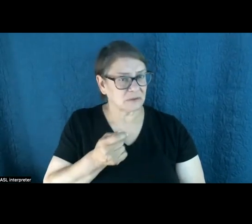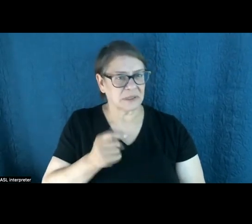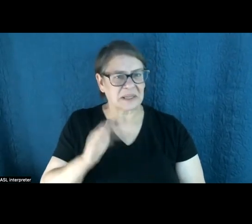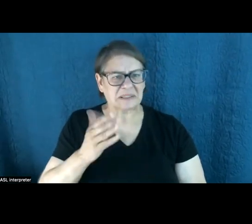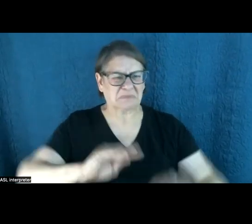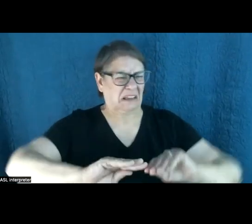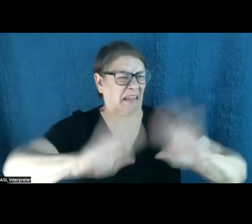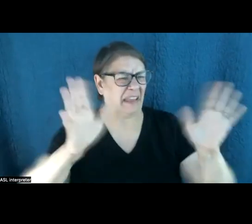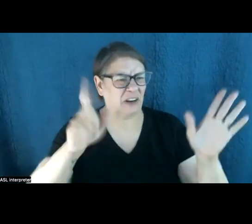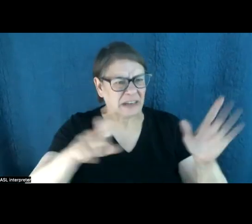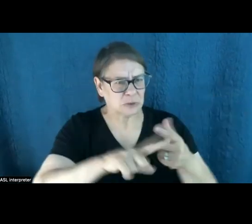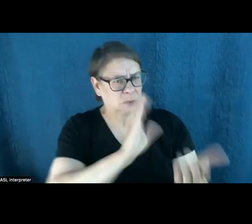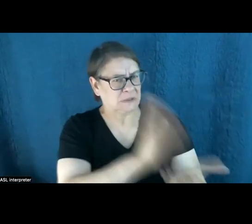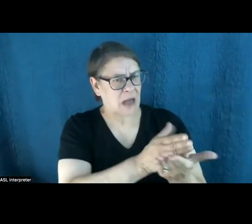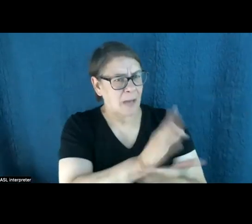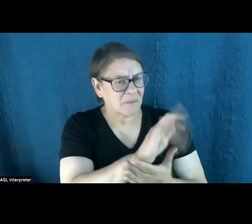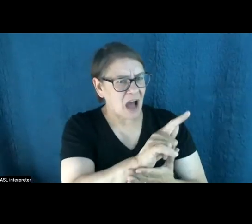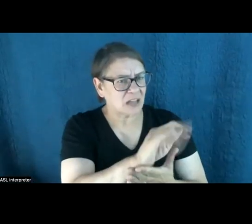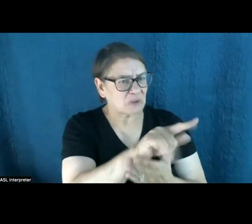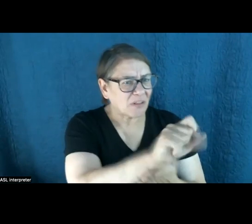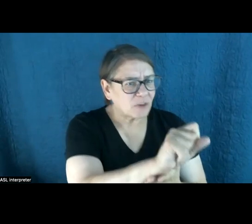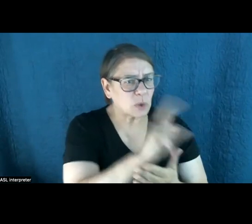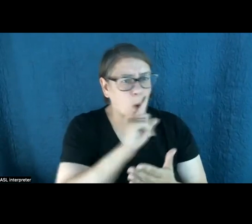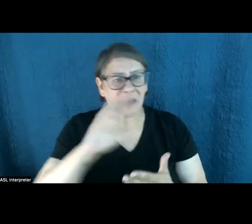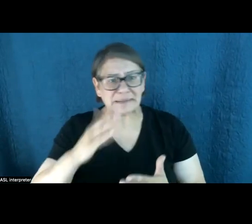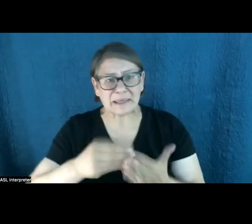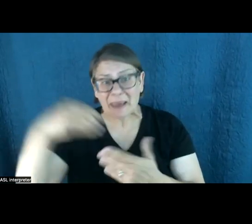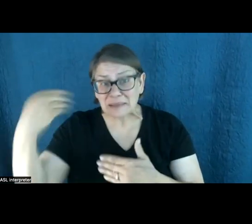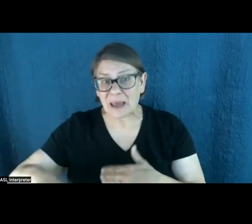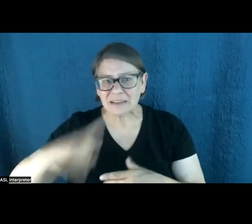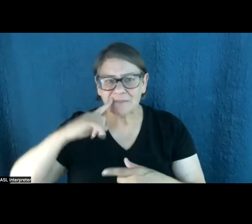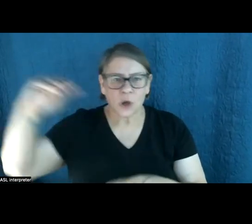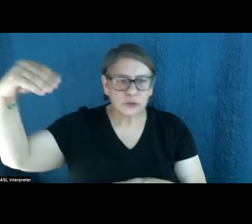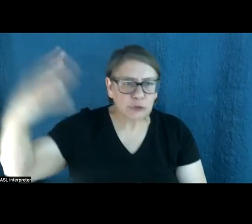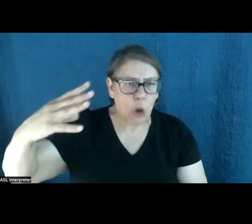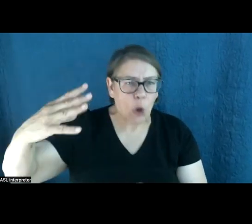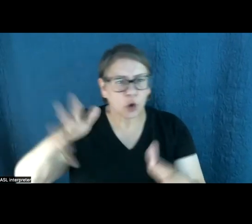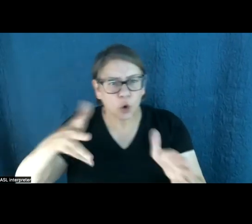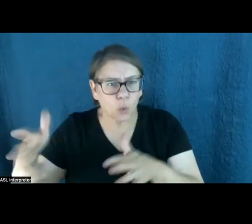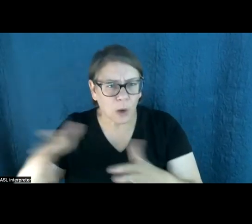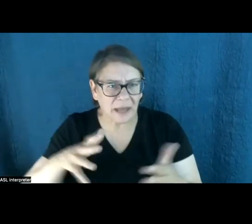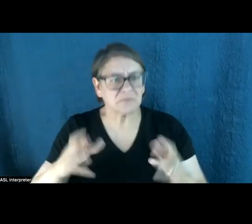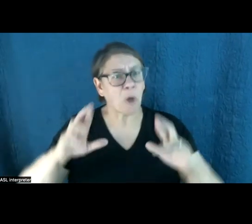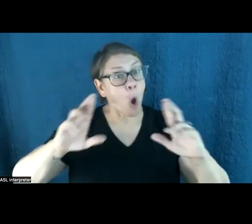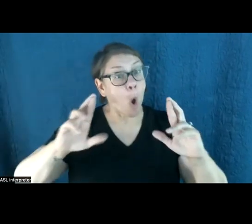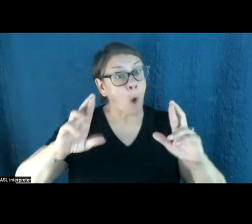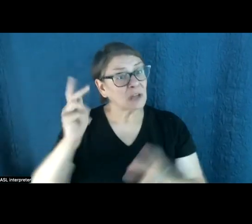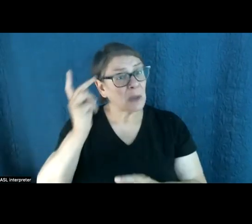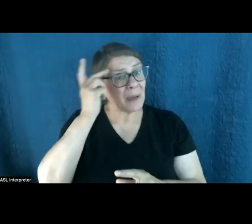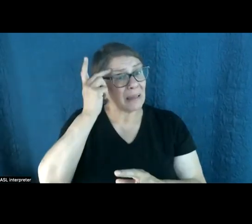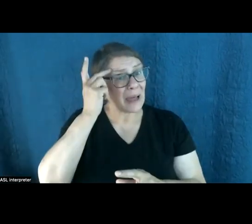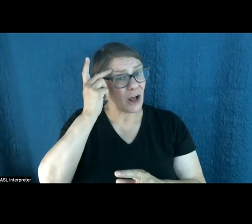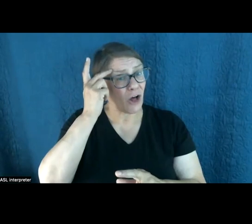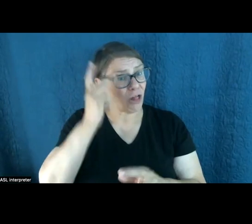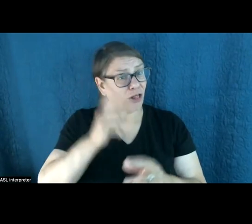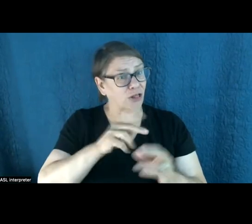fossil fuels or how inexpensive solar and wind energy might get, that ultimately the political influence of the fossil fuel industry